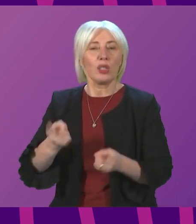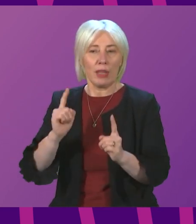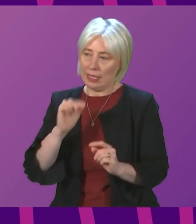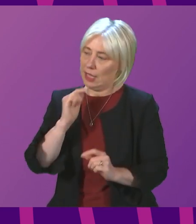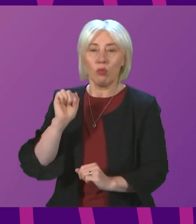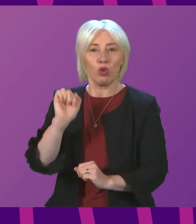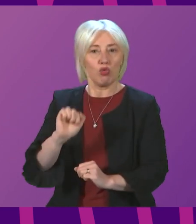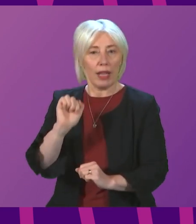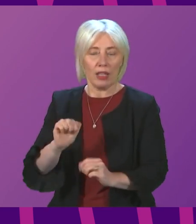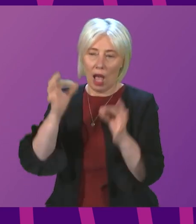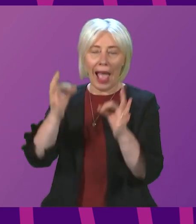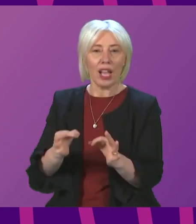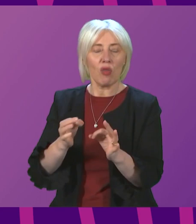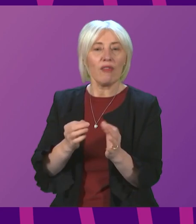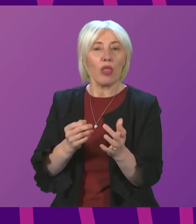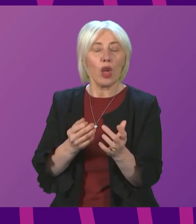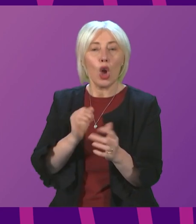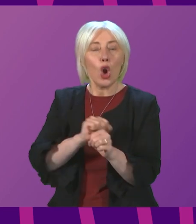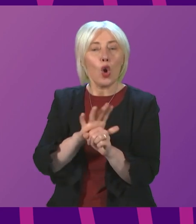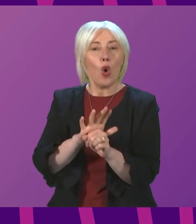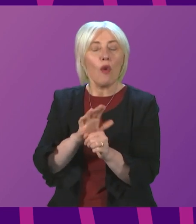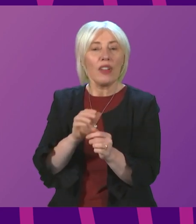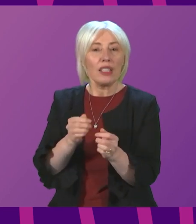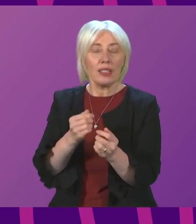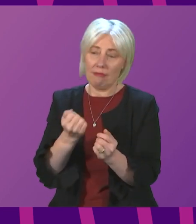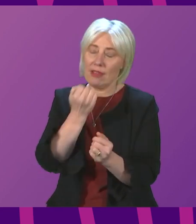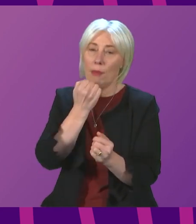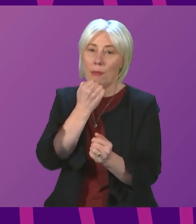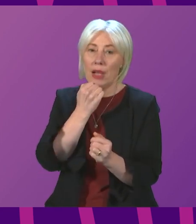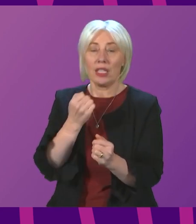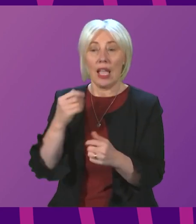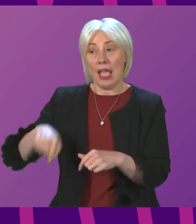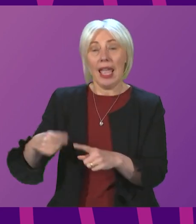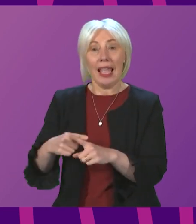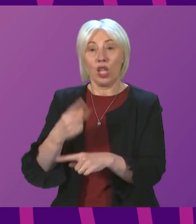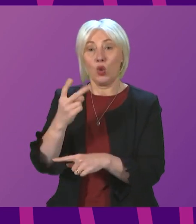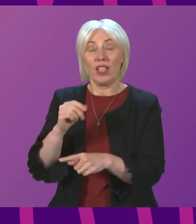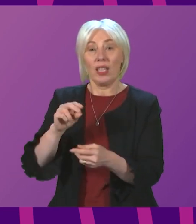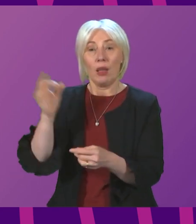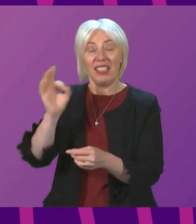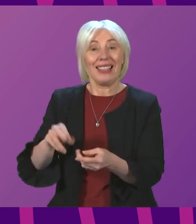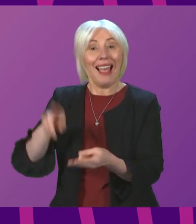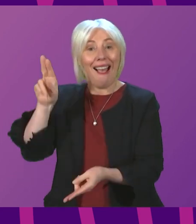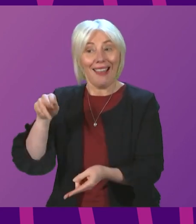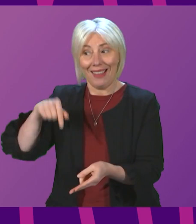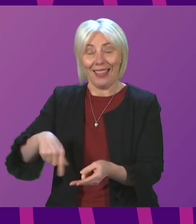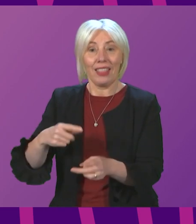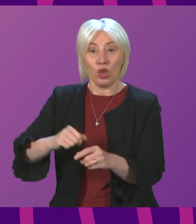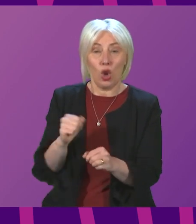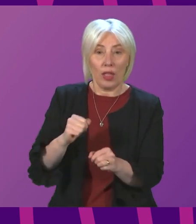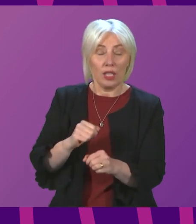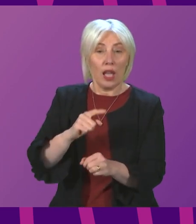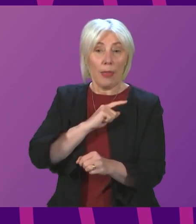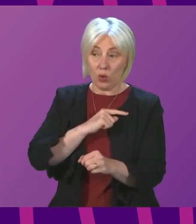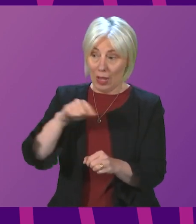infections, and that the figure for England was more than 20% higher than the figure for Scotland. That success was achieved because the people across